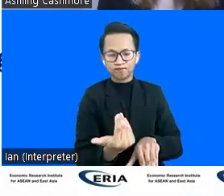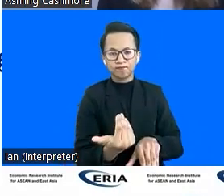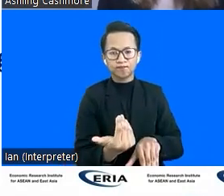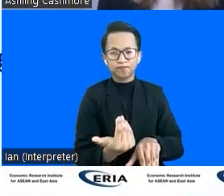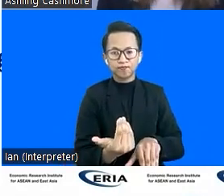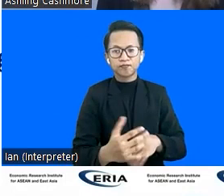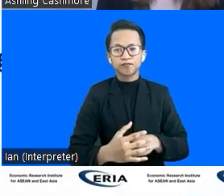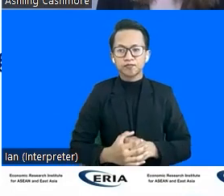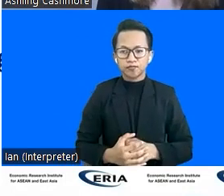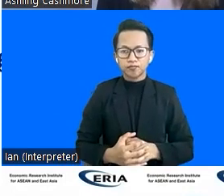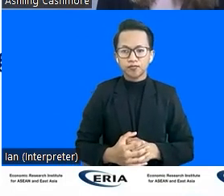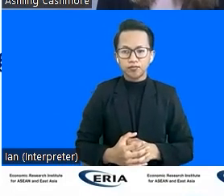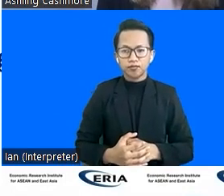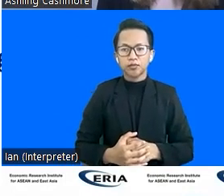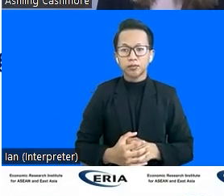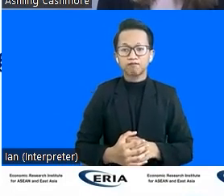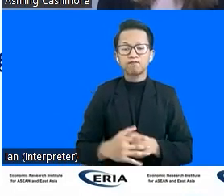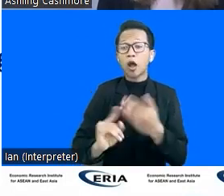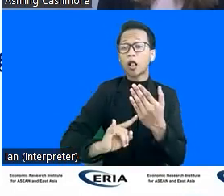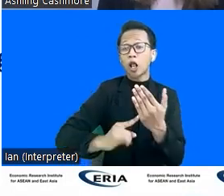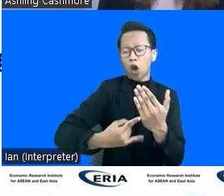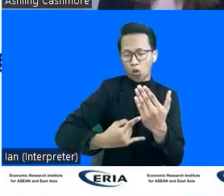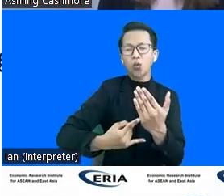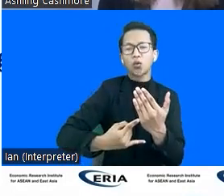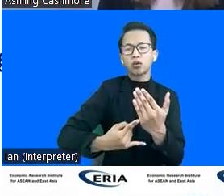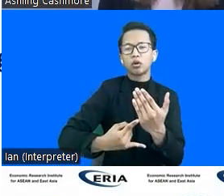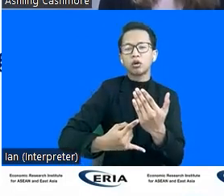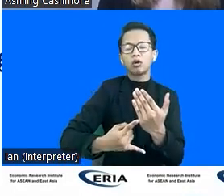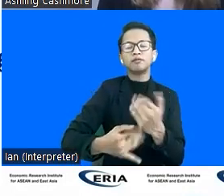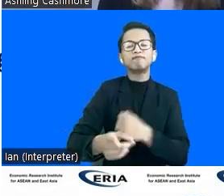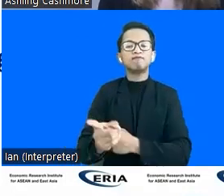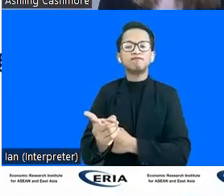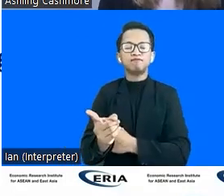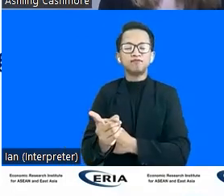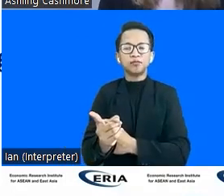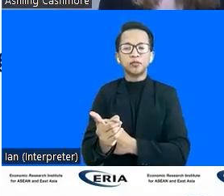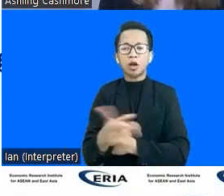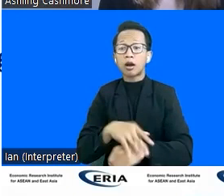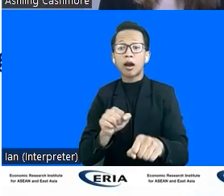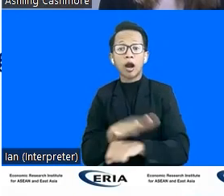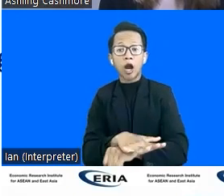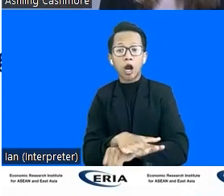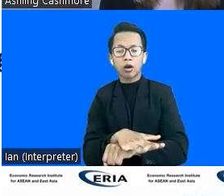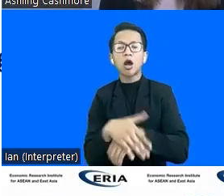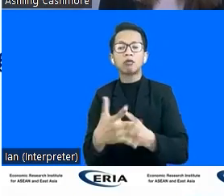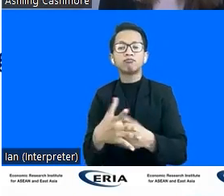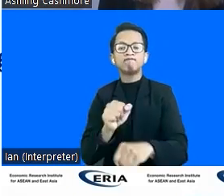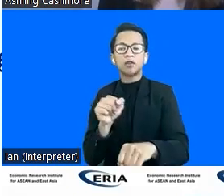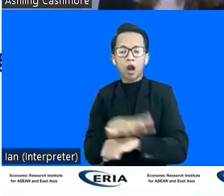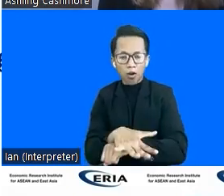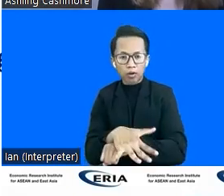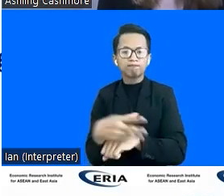to the conclusion that technology also has a role to play in making other key services such as financial services more inclusive.